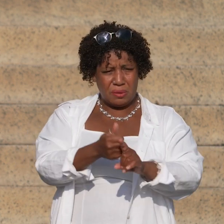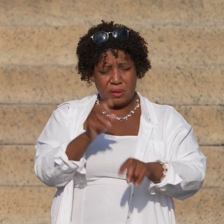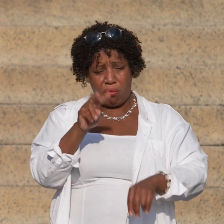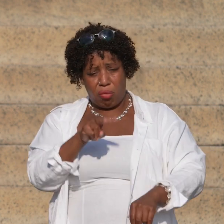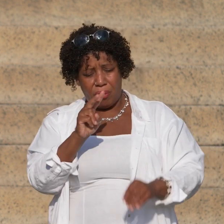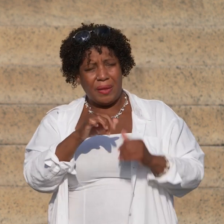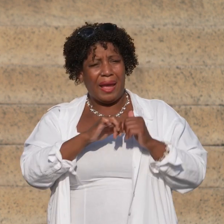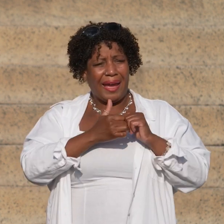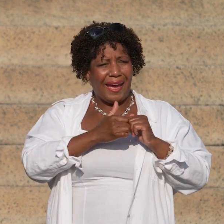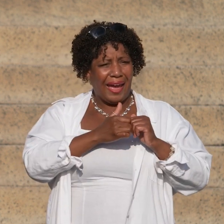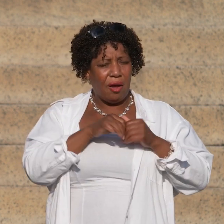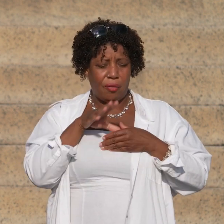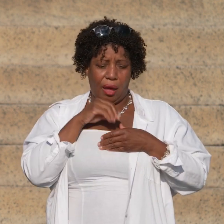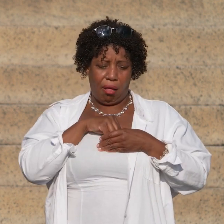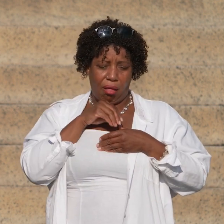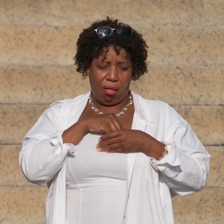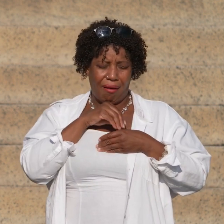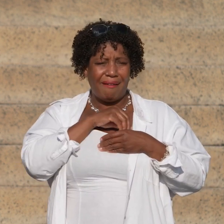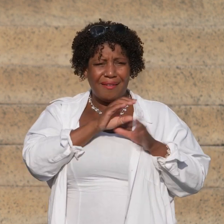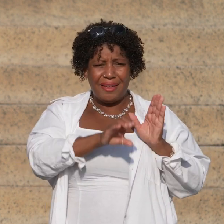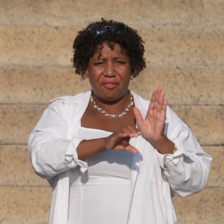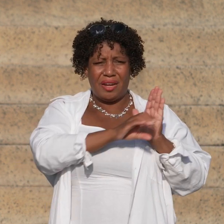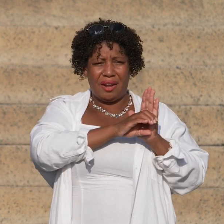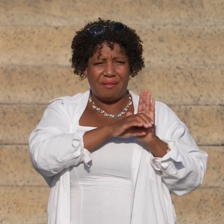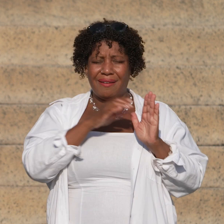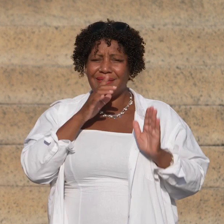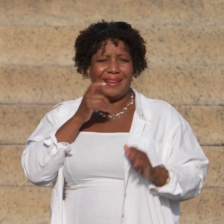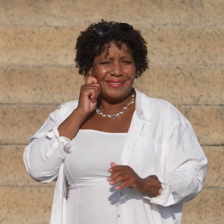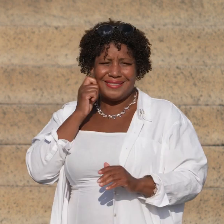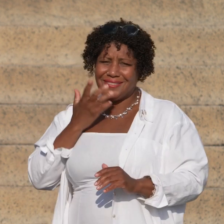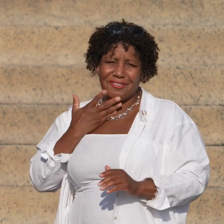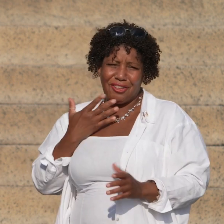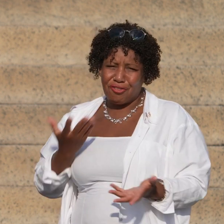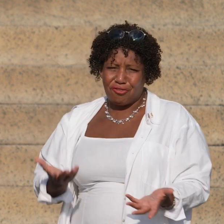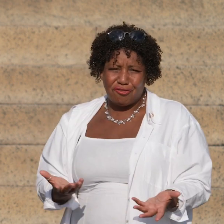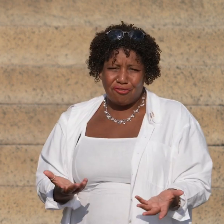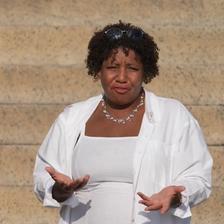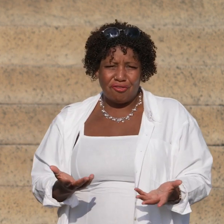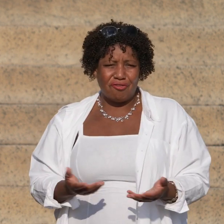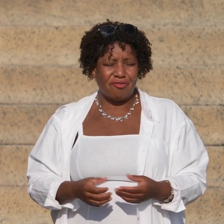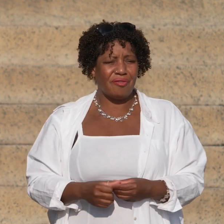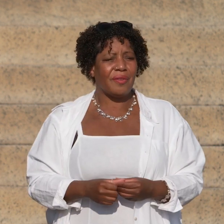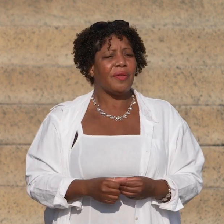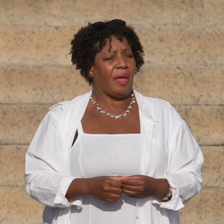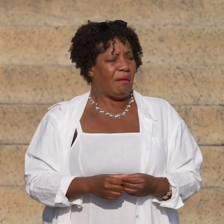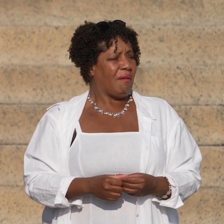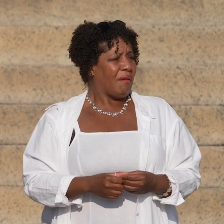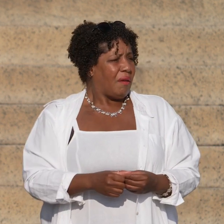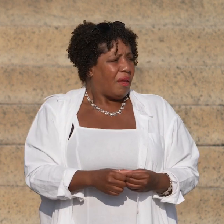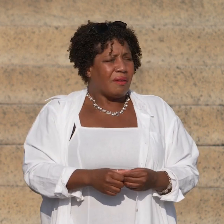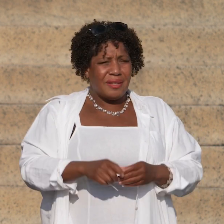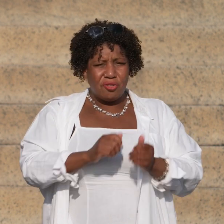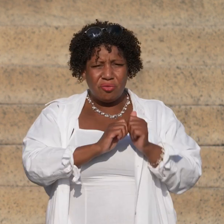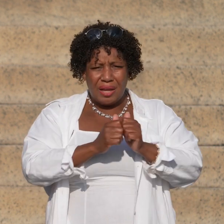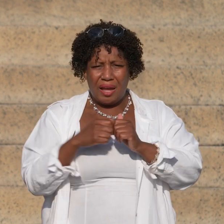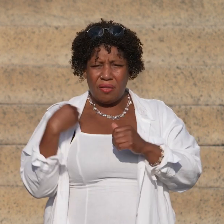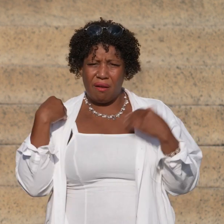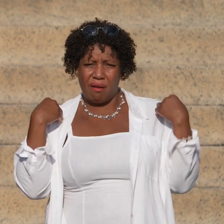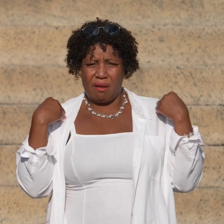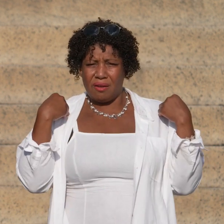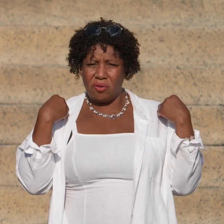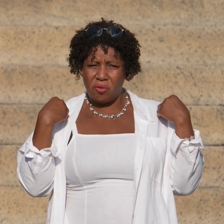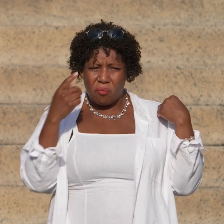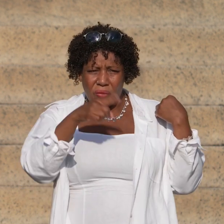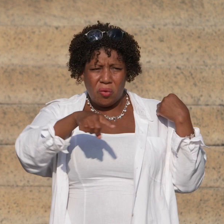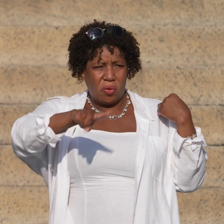by the content of their character rather than the color of their skin. We stand shoulder to shoulder with each of you here,